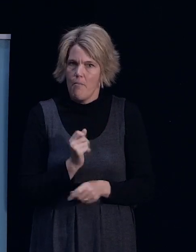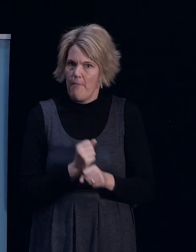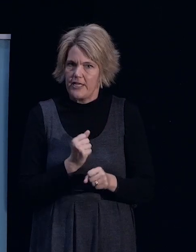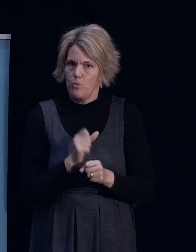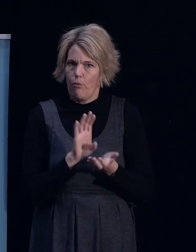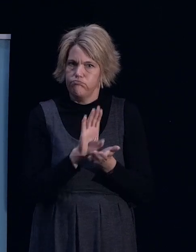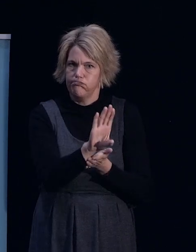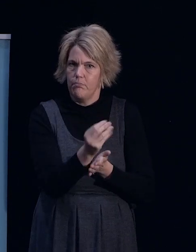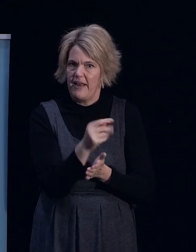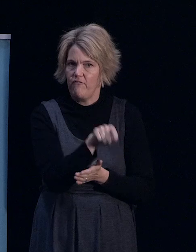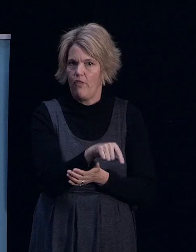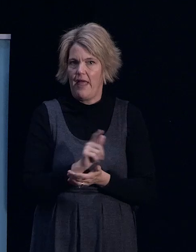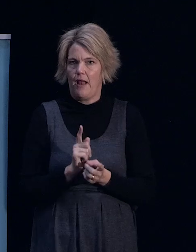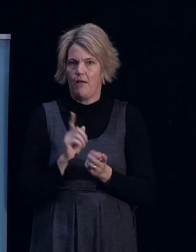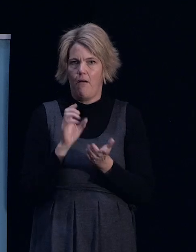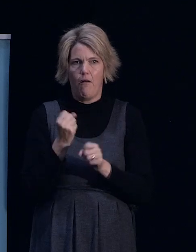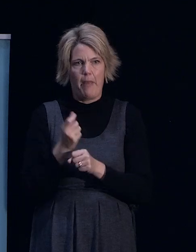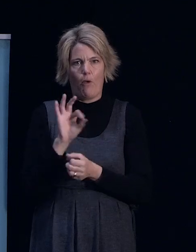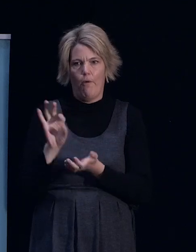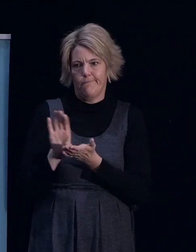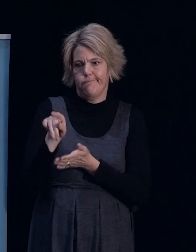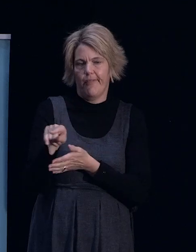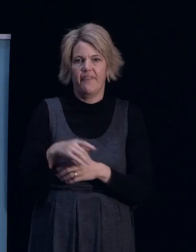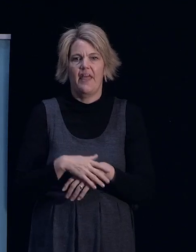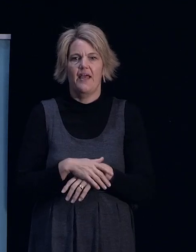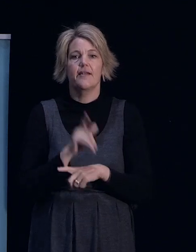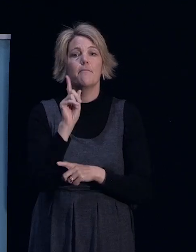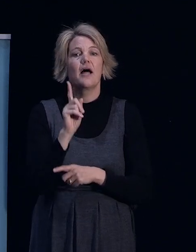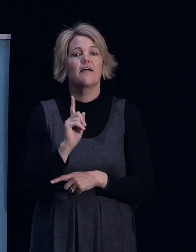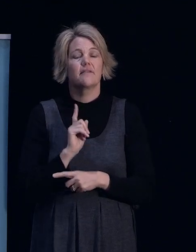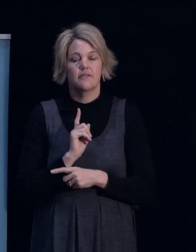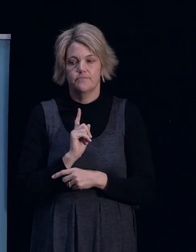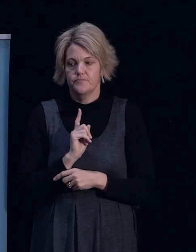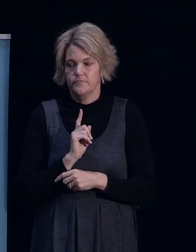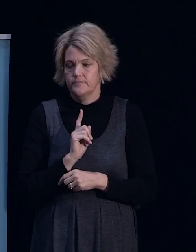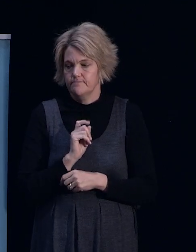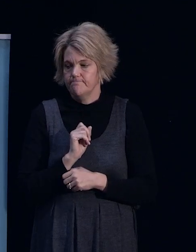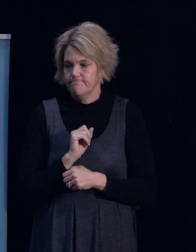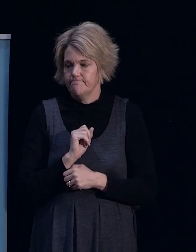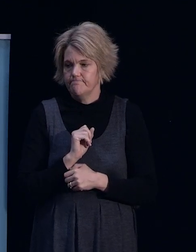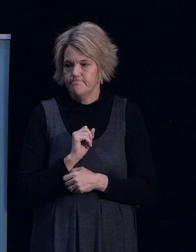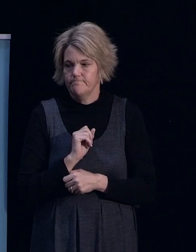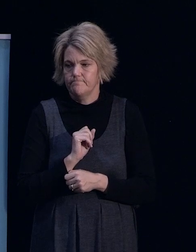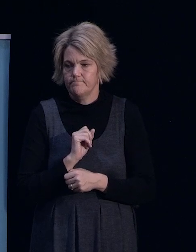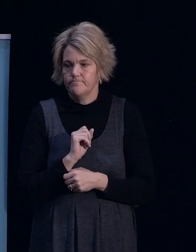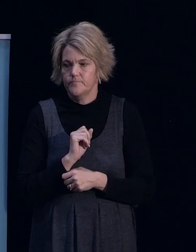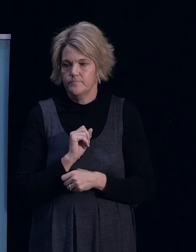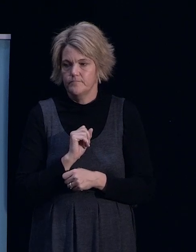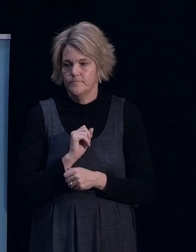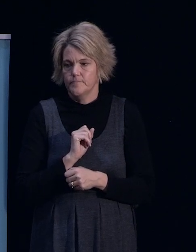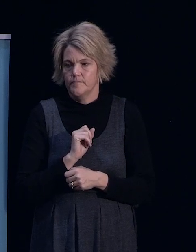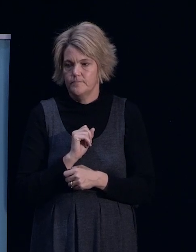won't do things. But the reality is, from a wider view, the recovery from this